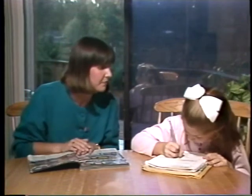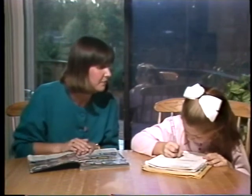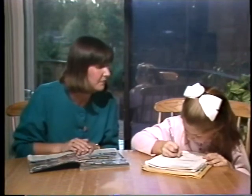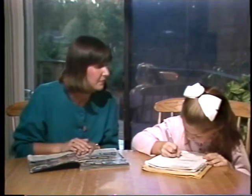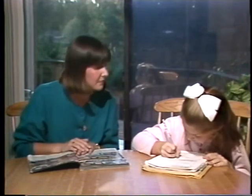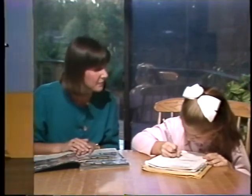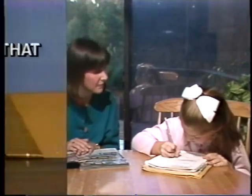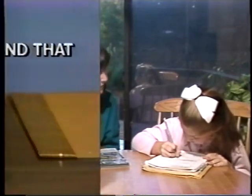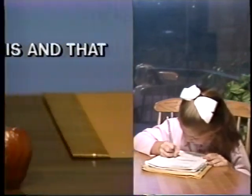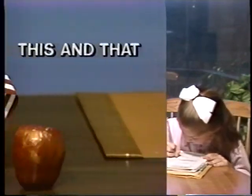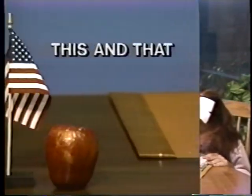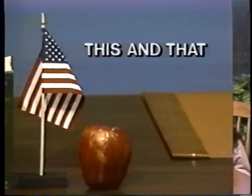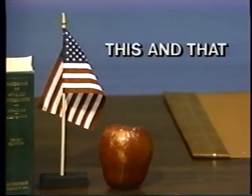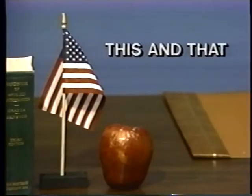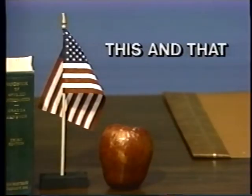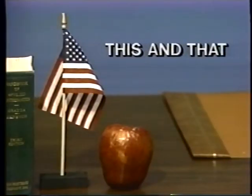To me? Well,.sponsor Thank